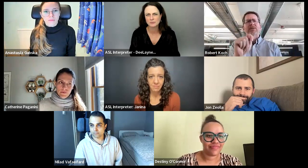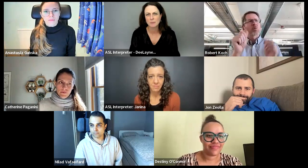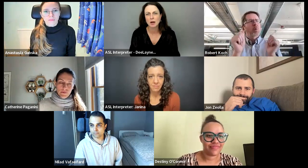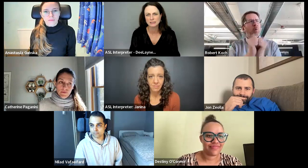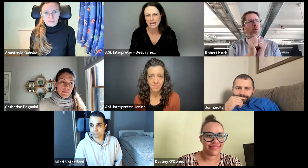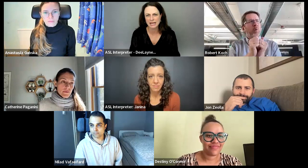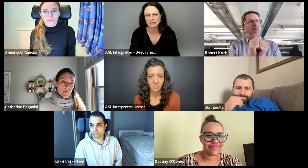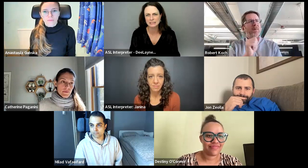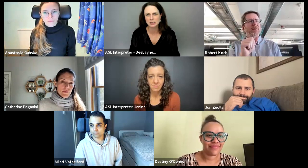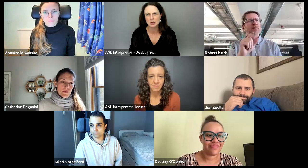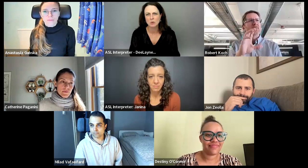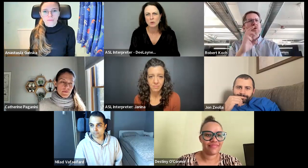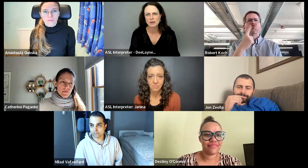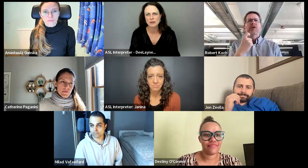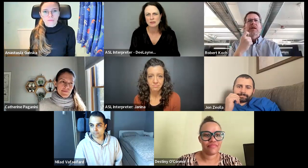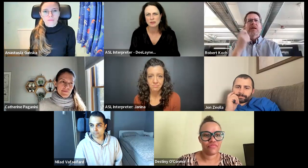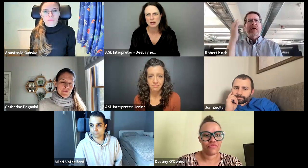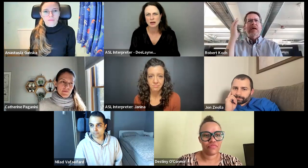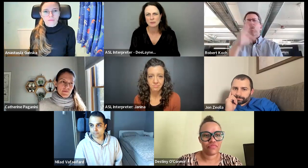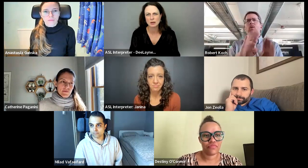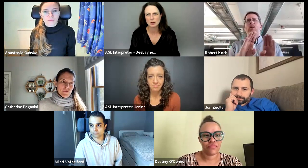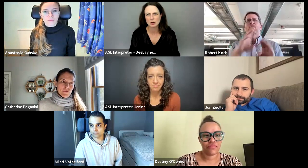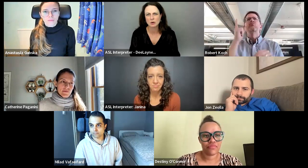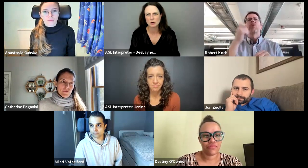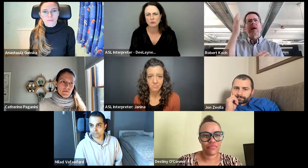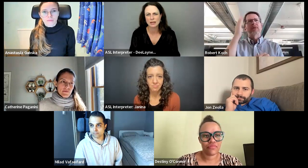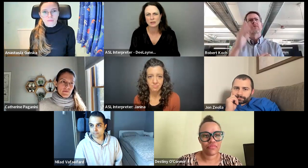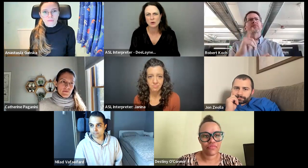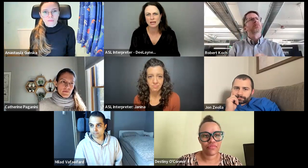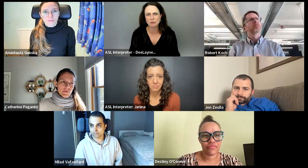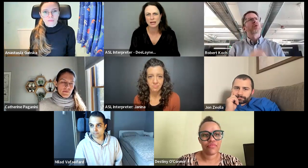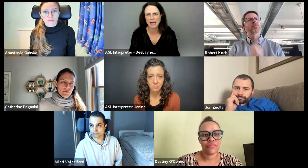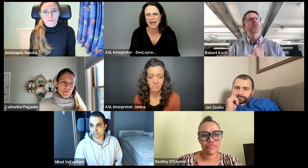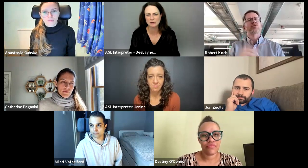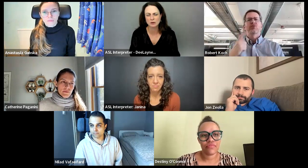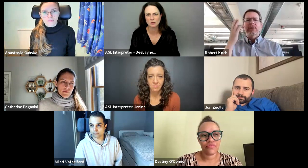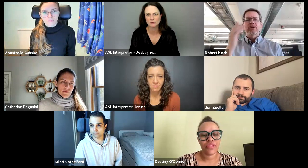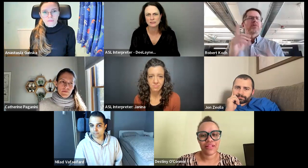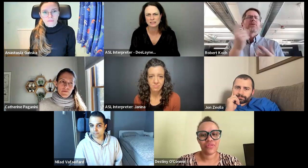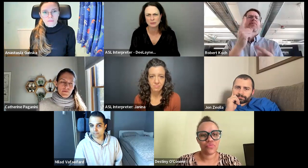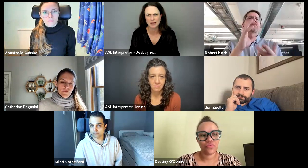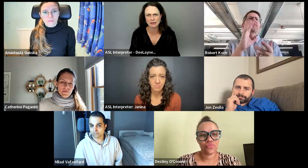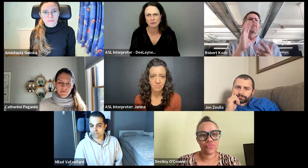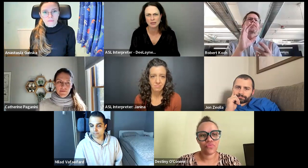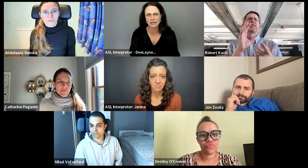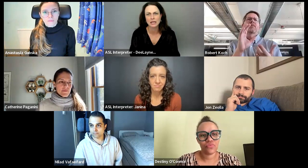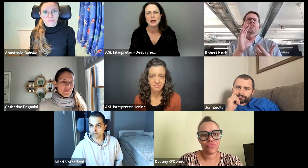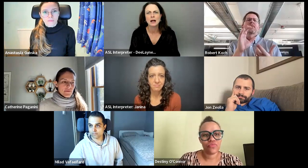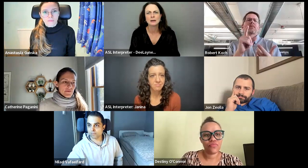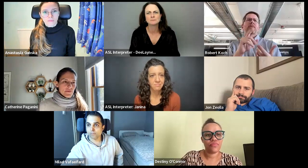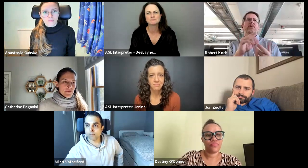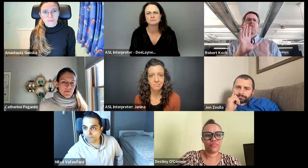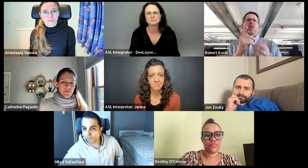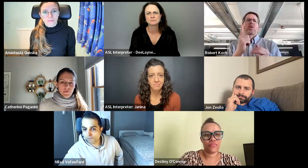a podcast with Red Hat. Yeah. Red Hat. No. Is that right? Red Hat.